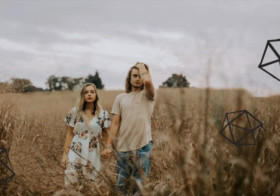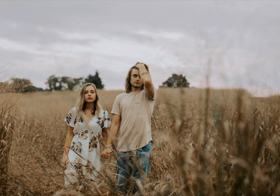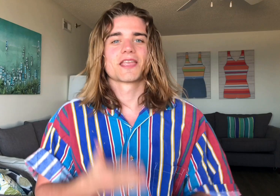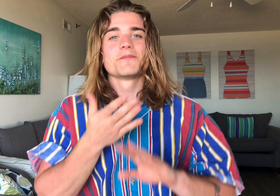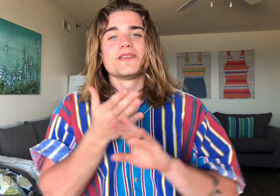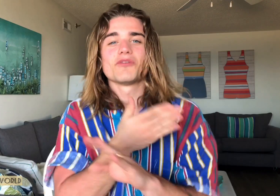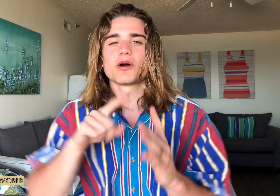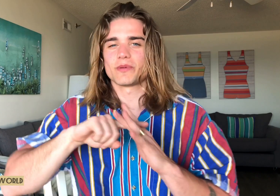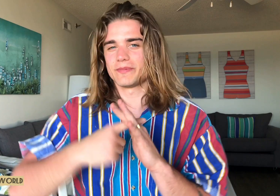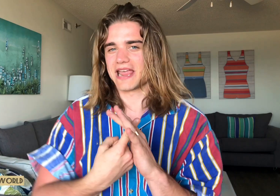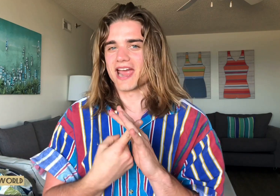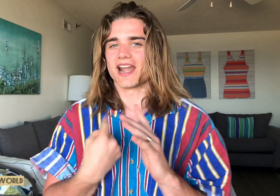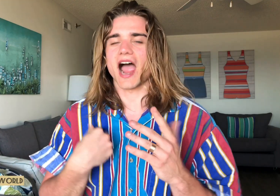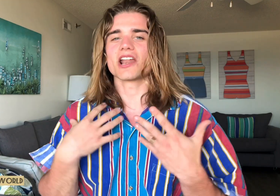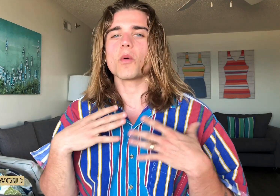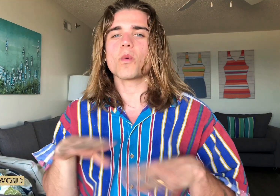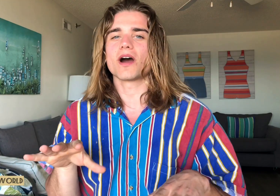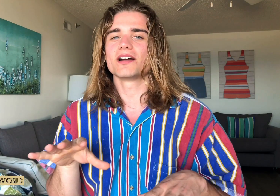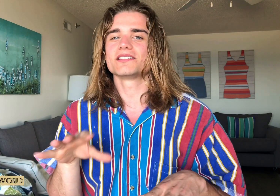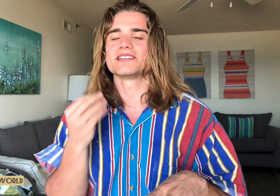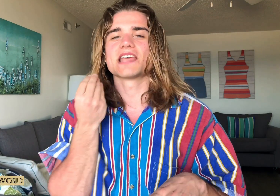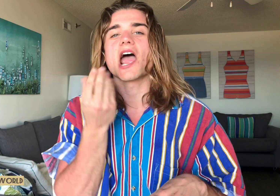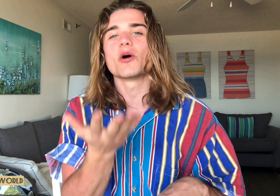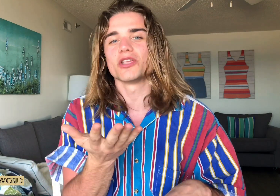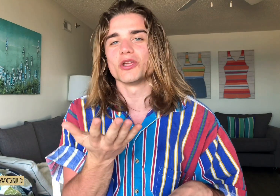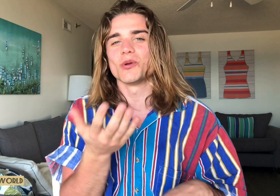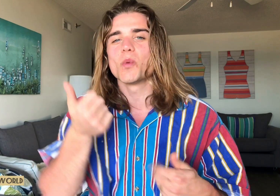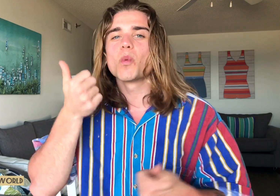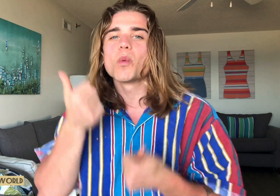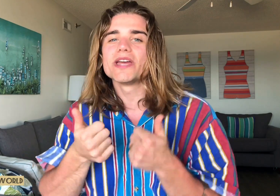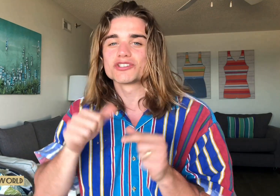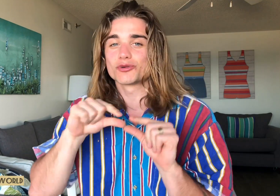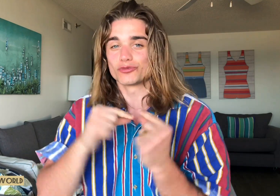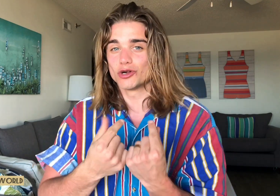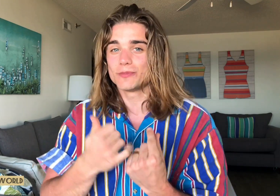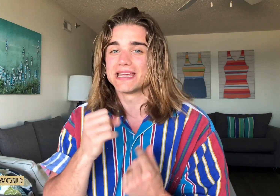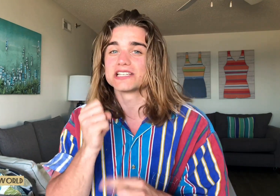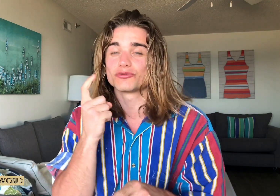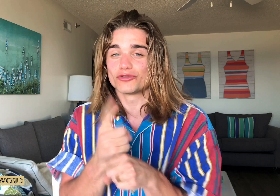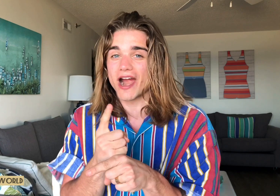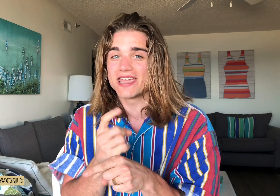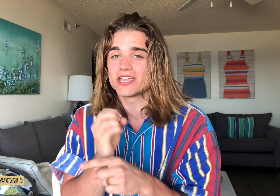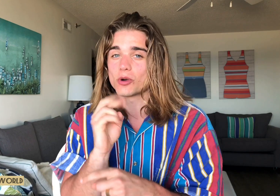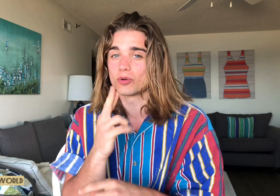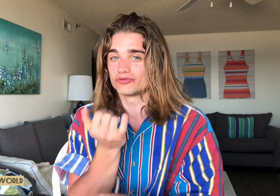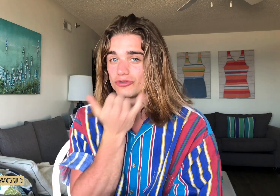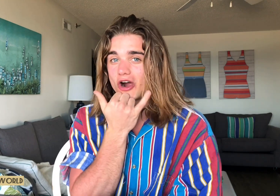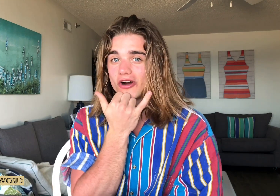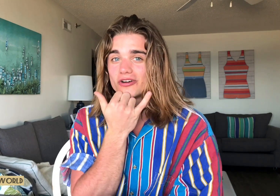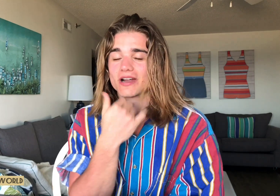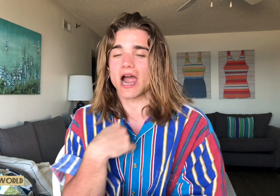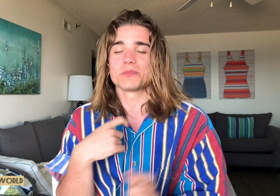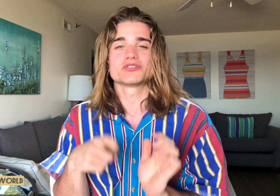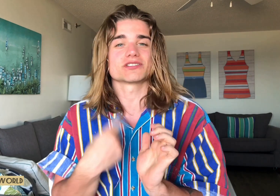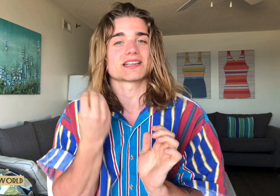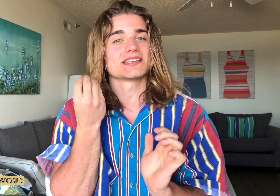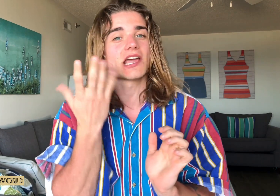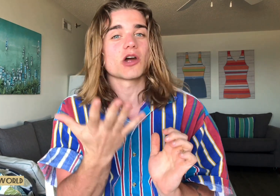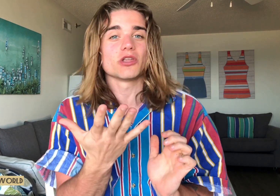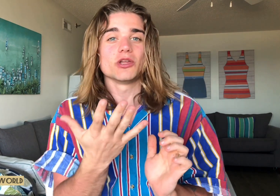Before we begin I don't want to tell you which group is right or wrong. I'm just going to tell you